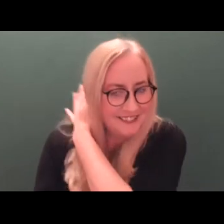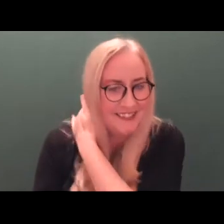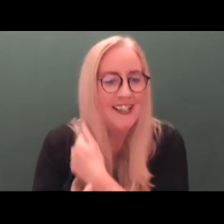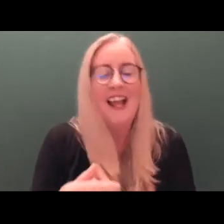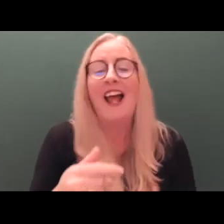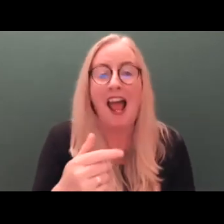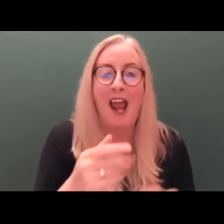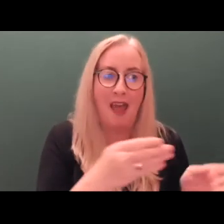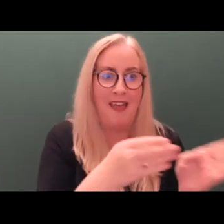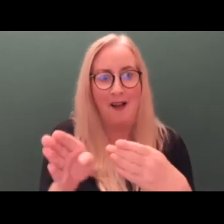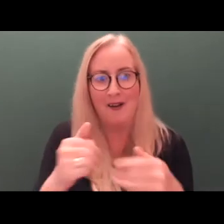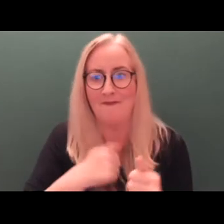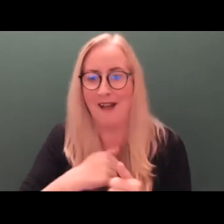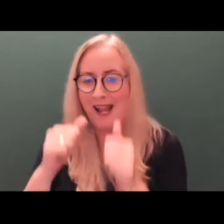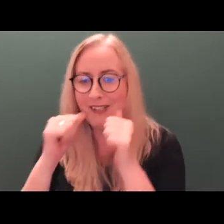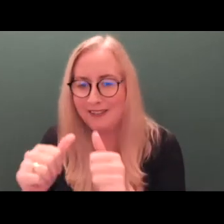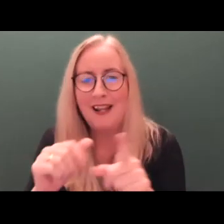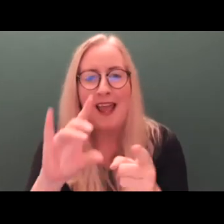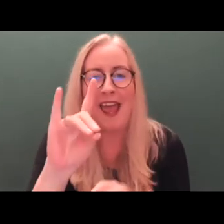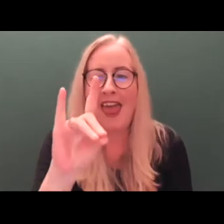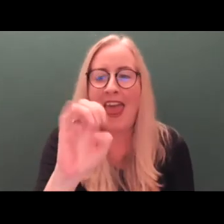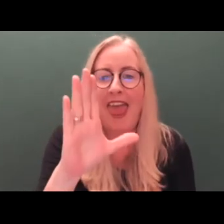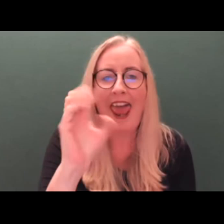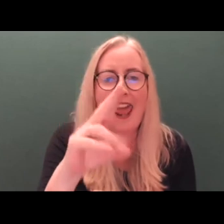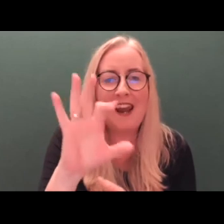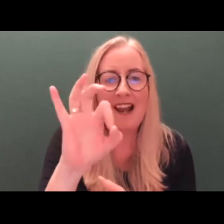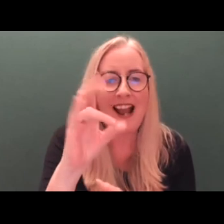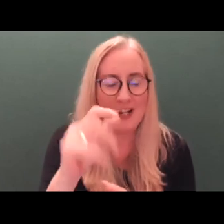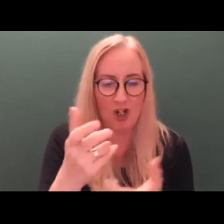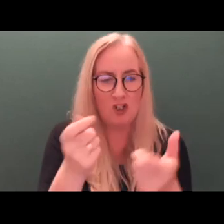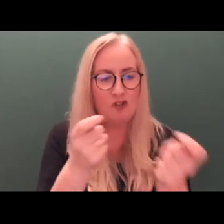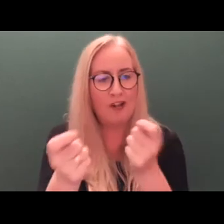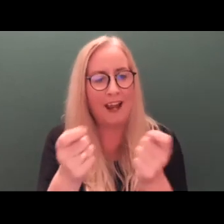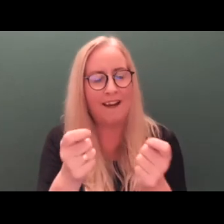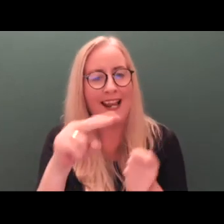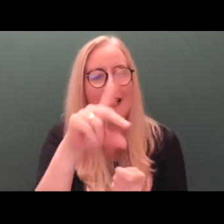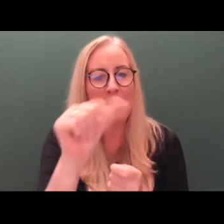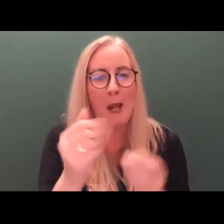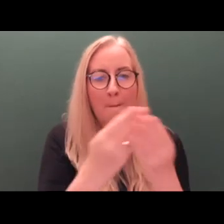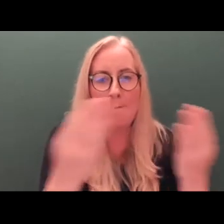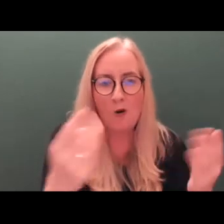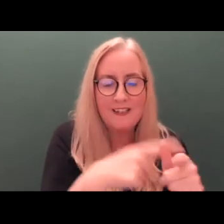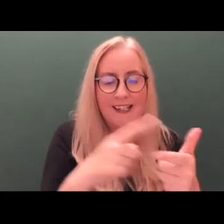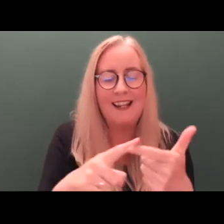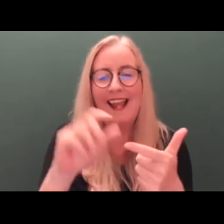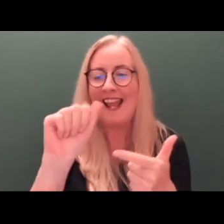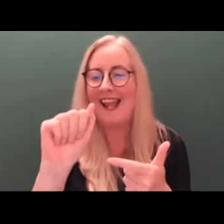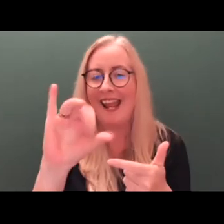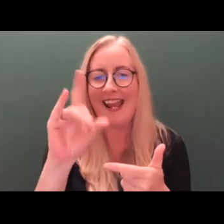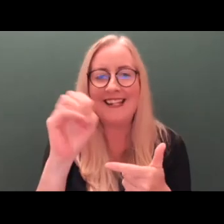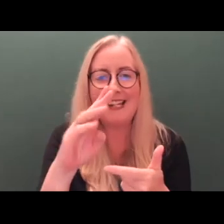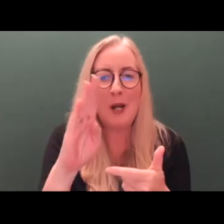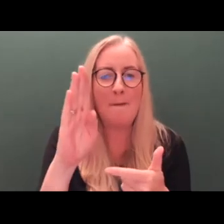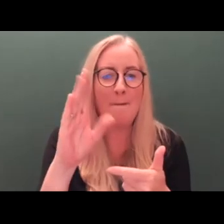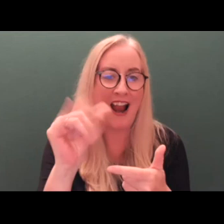my attention are Helen Guinan, chair of the NDA board, and Dr. Aideen Hartney, director of the